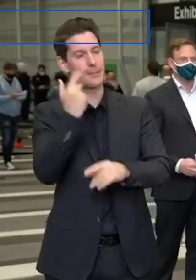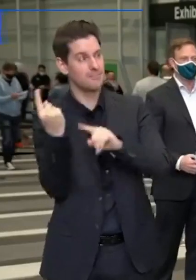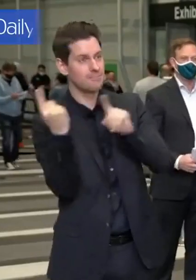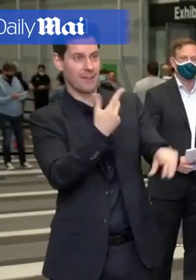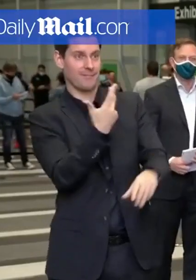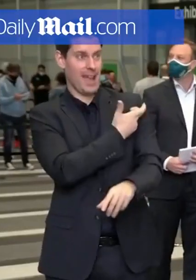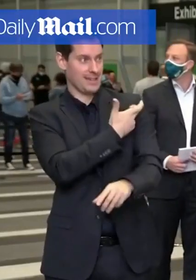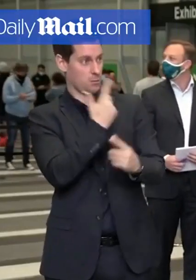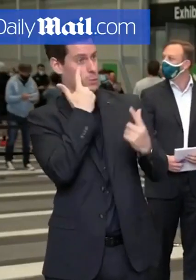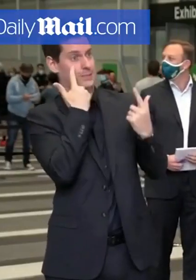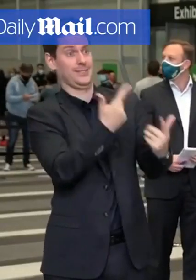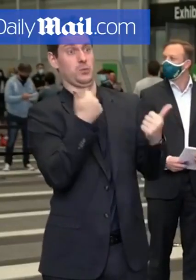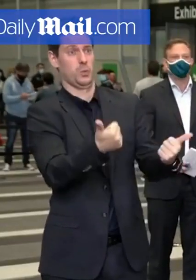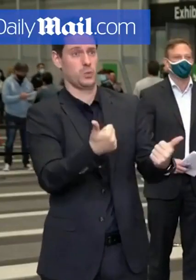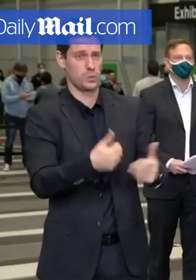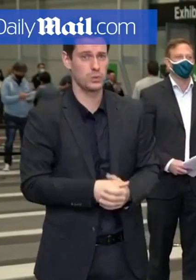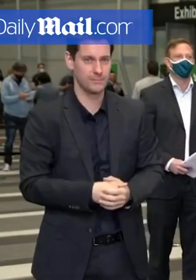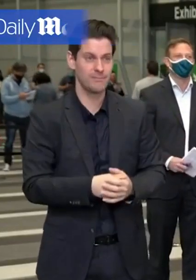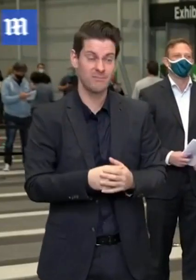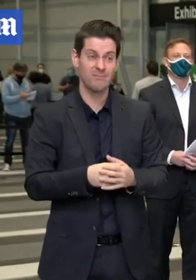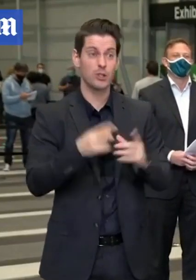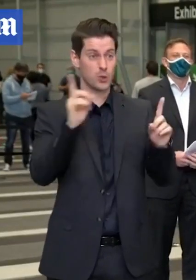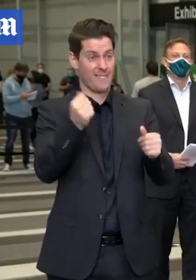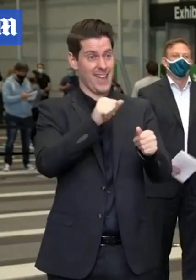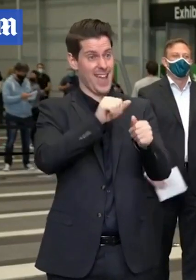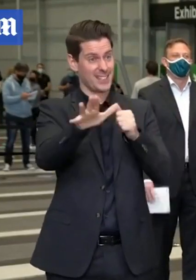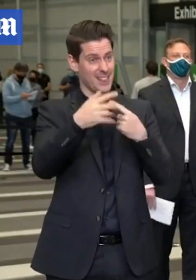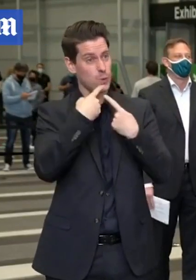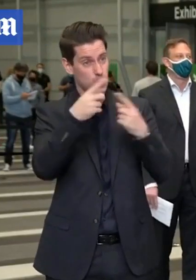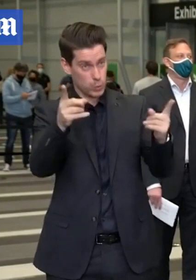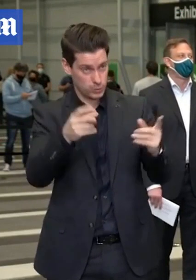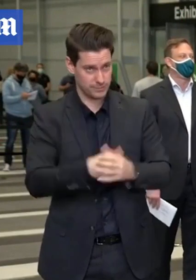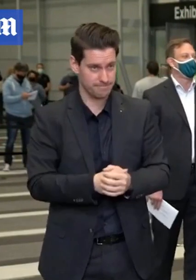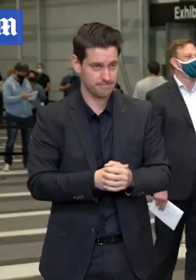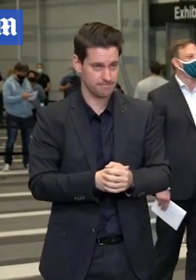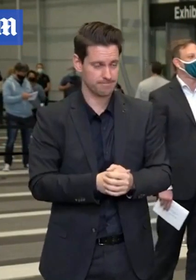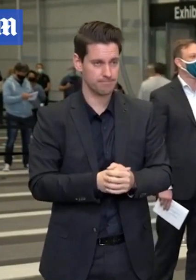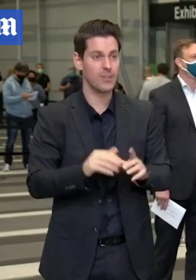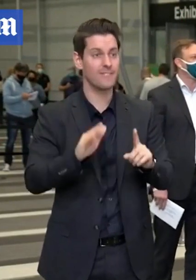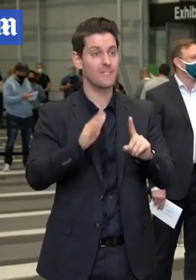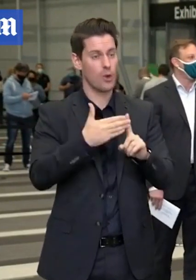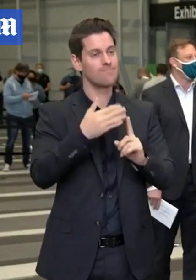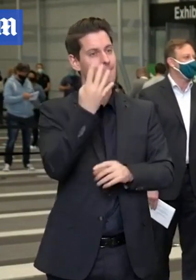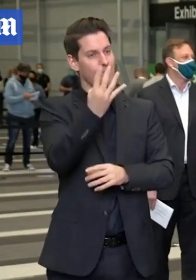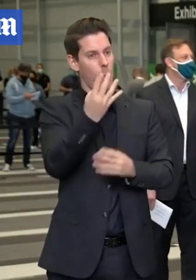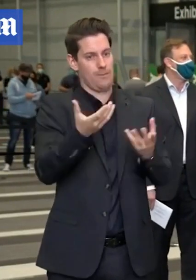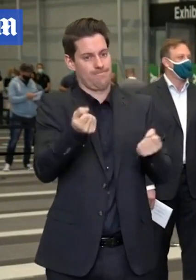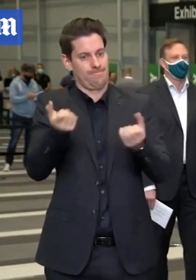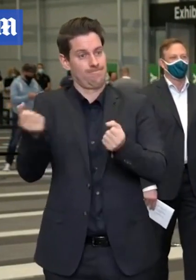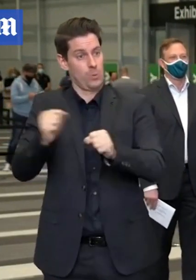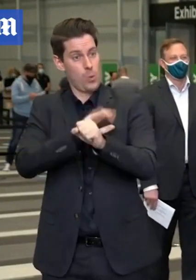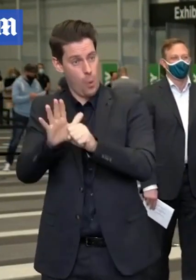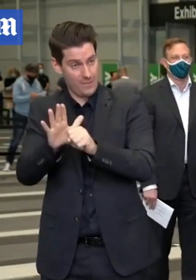Now we have some excellent news today. So first of all we have four new cases but they're all